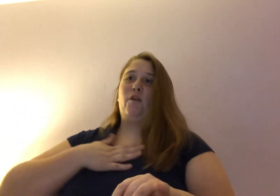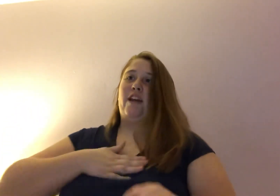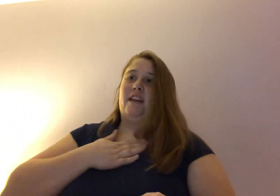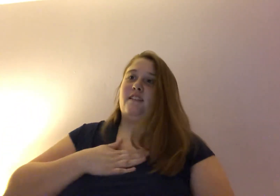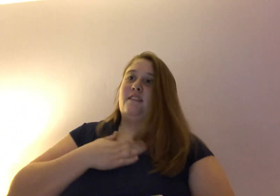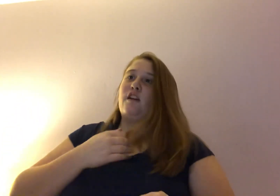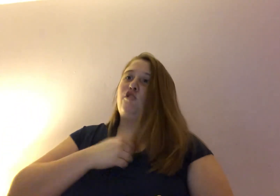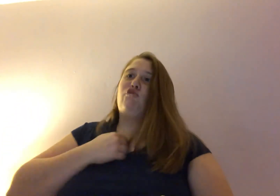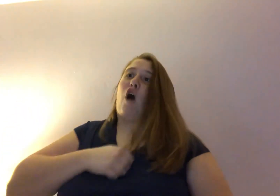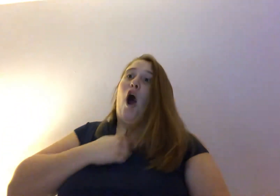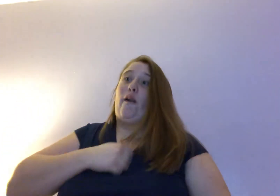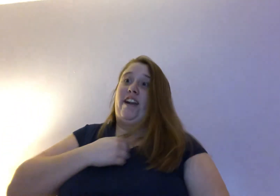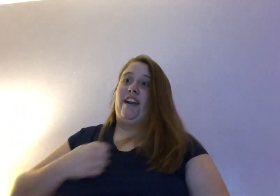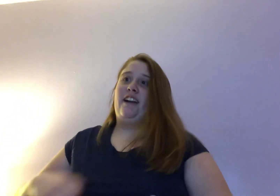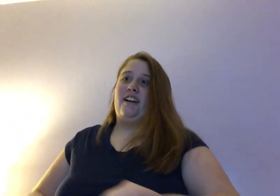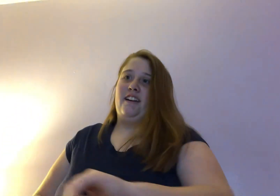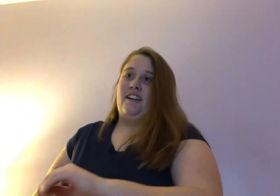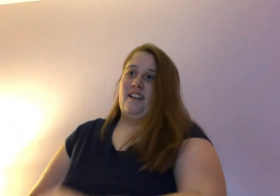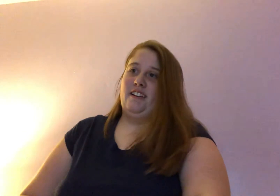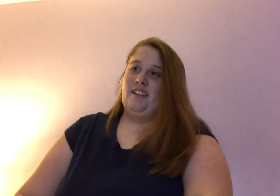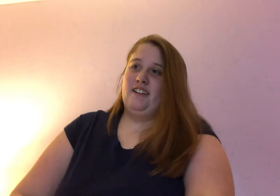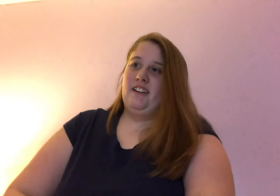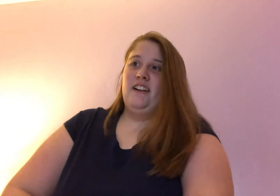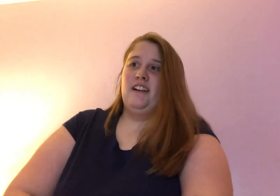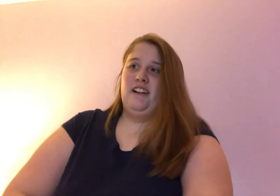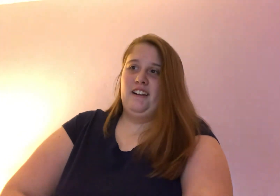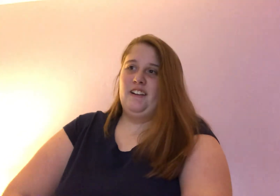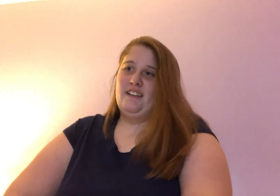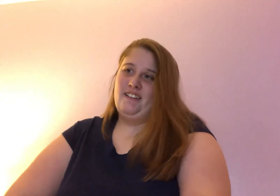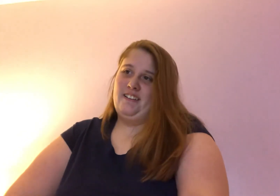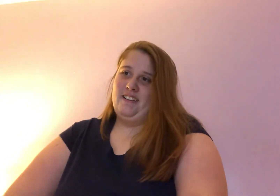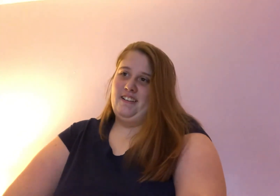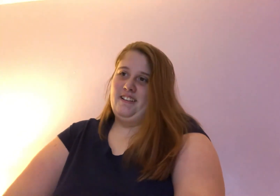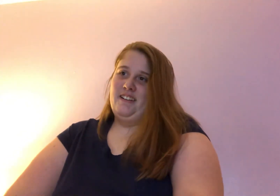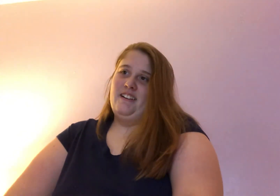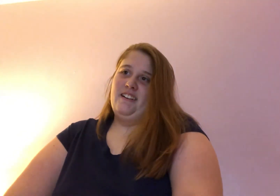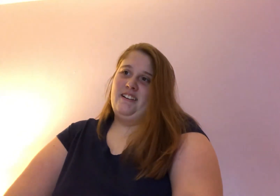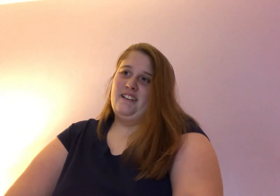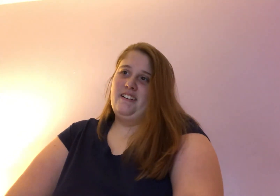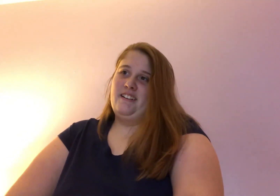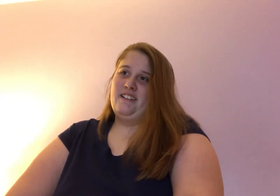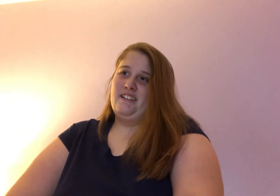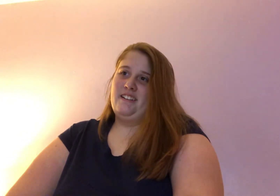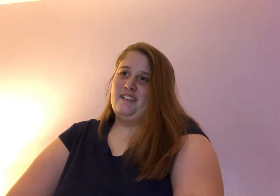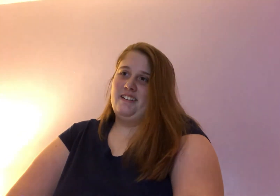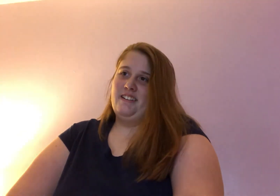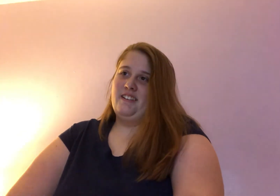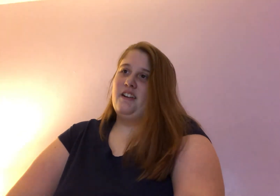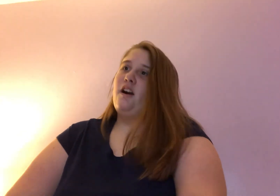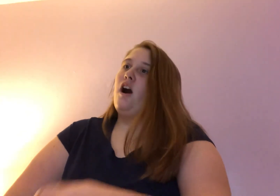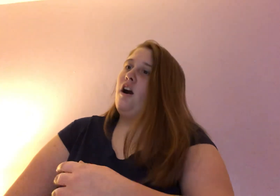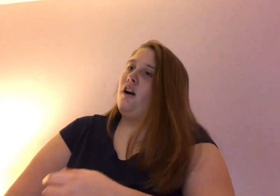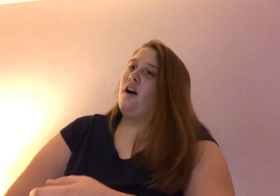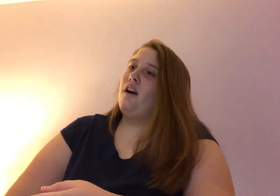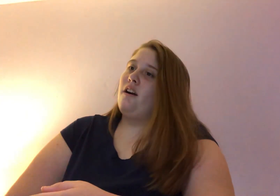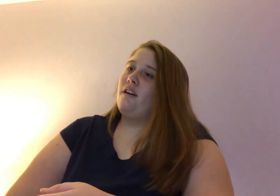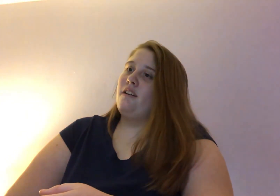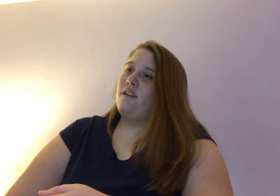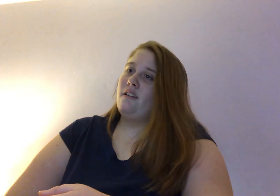Please. Sorry. gotta admit. You gotta admit, it looks like you're, um, you're, like, one of those deaf people. Because, you know, all they do is just that.